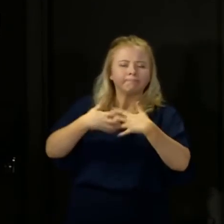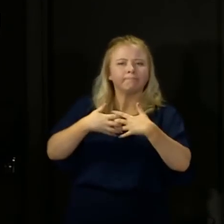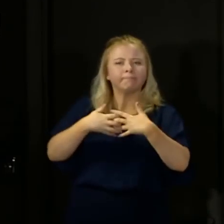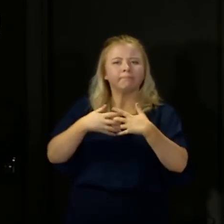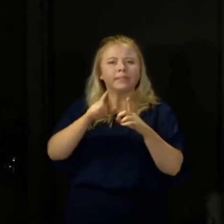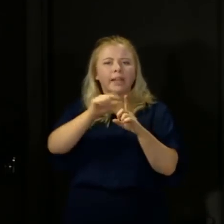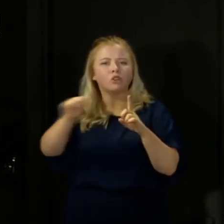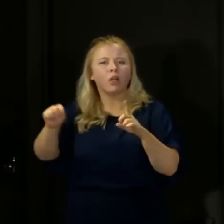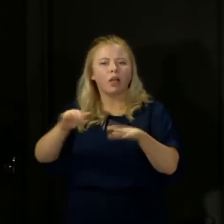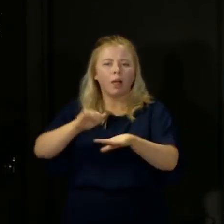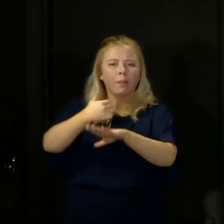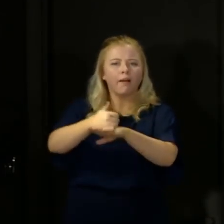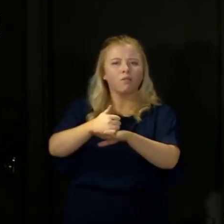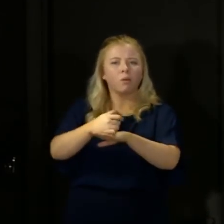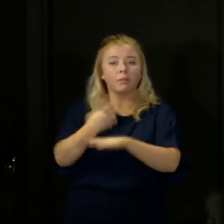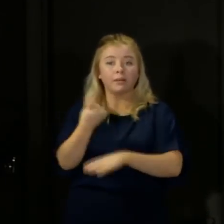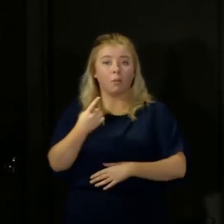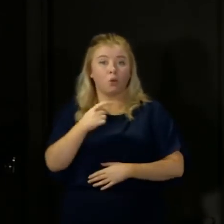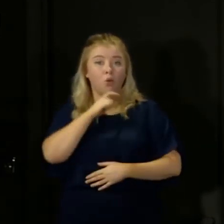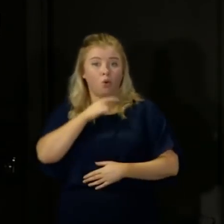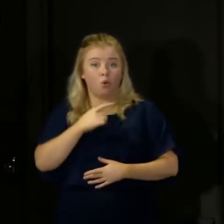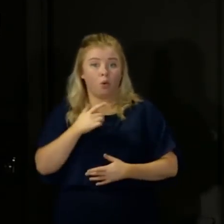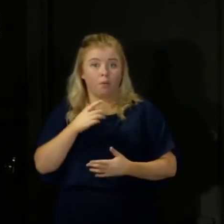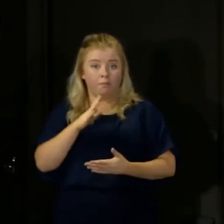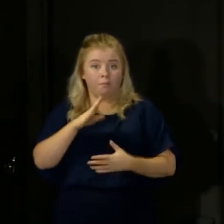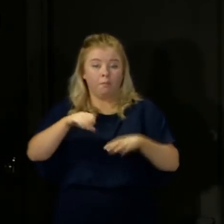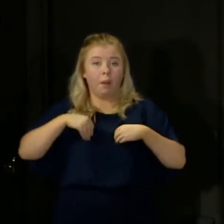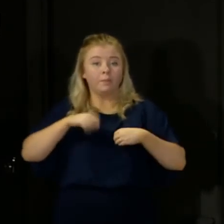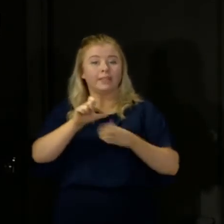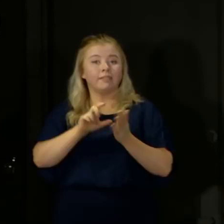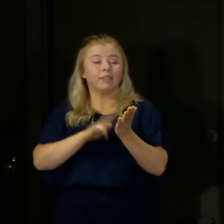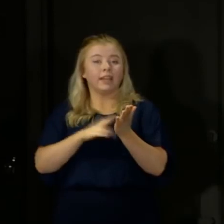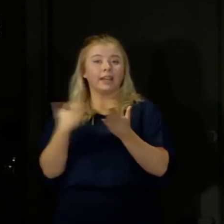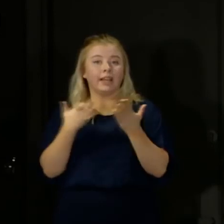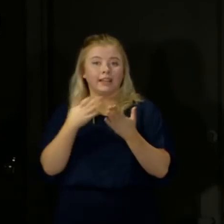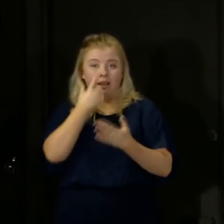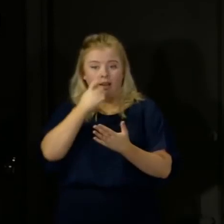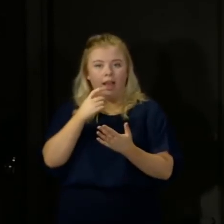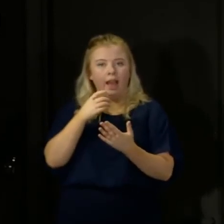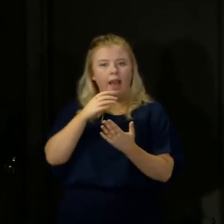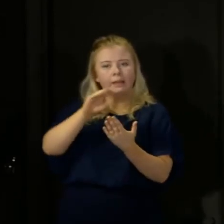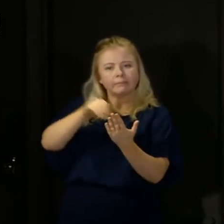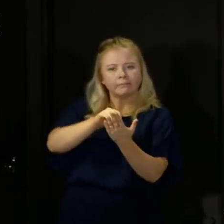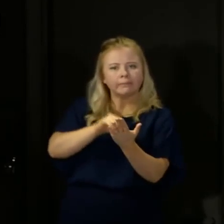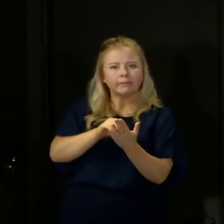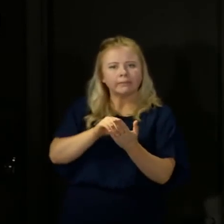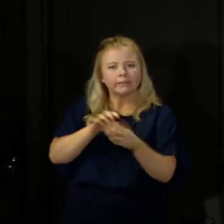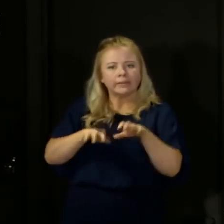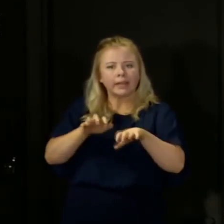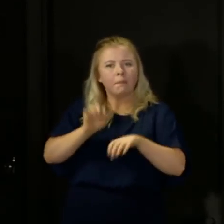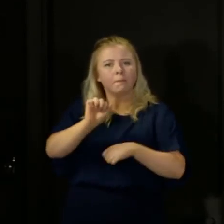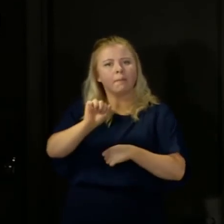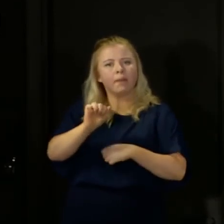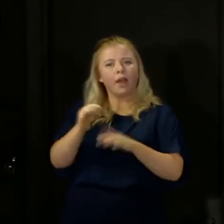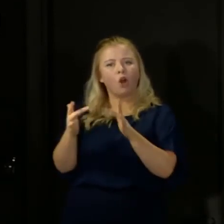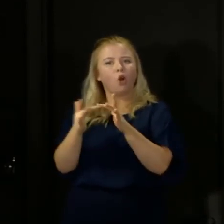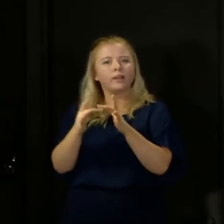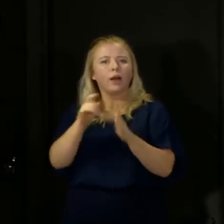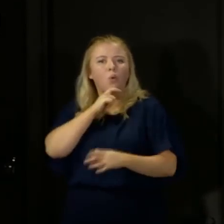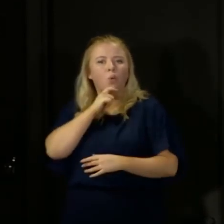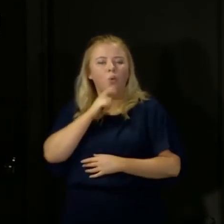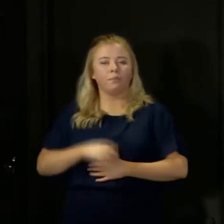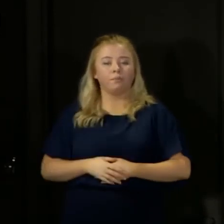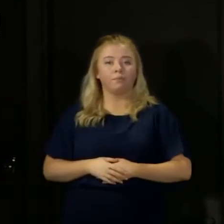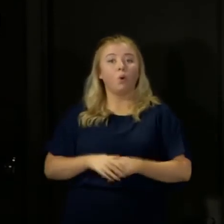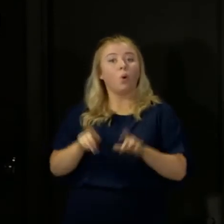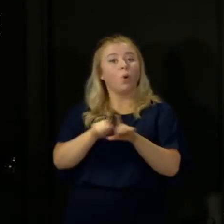test positive to enter details of their contacts online. We'll also continue to build testing capacity because we may